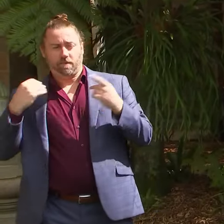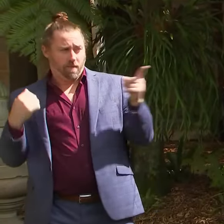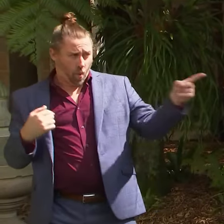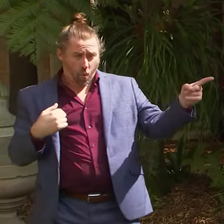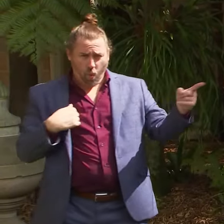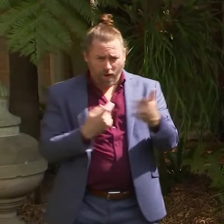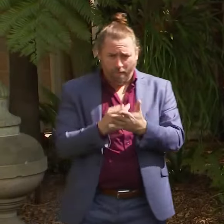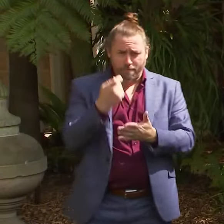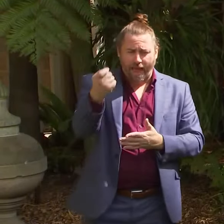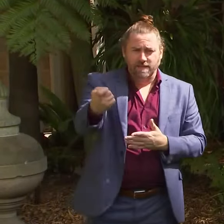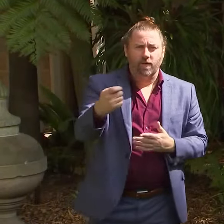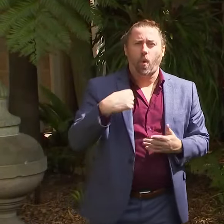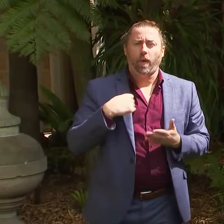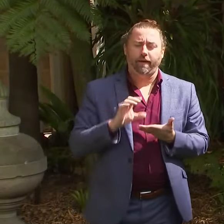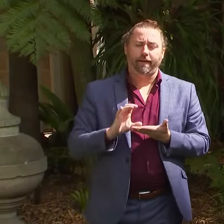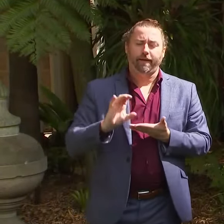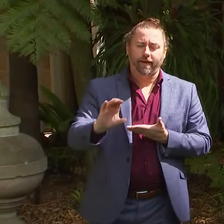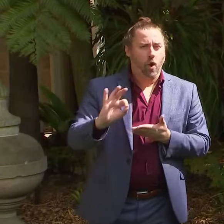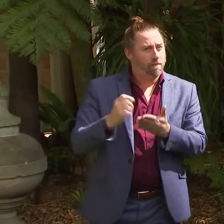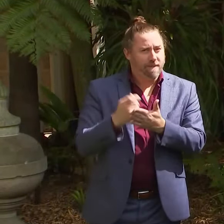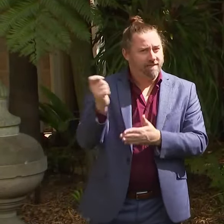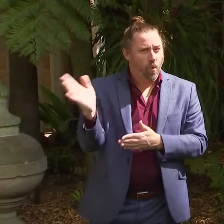We put funding towards it.